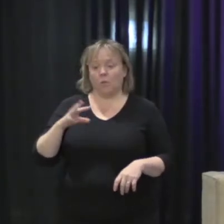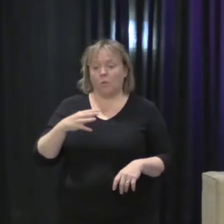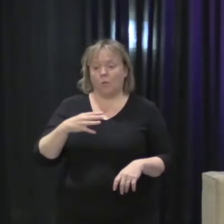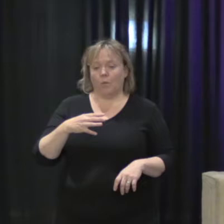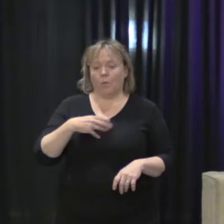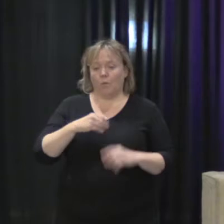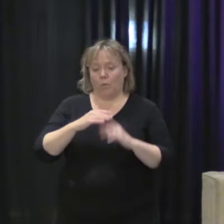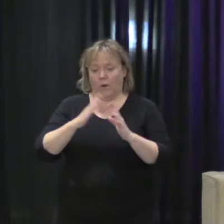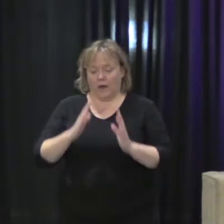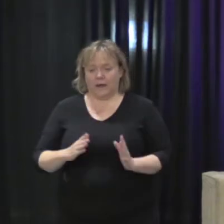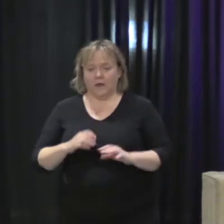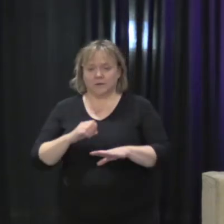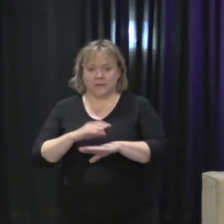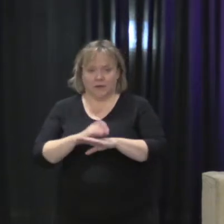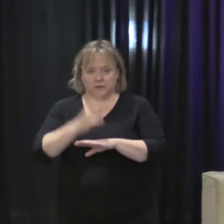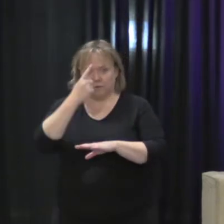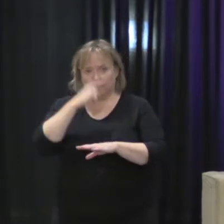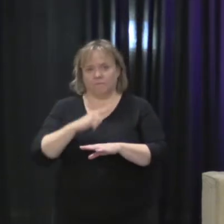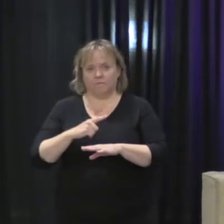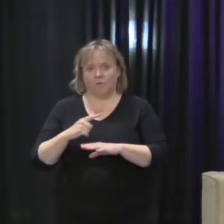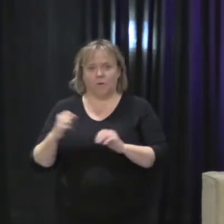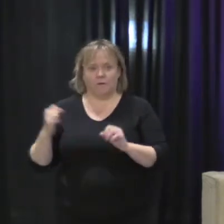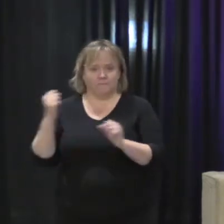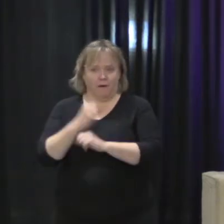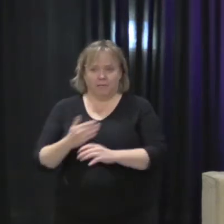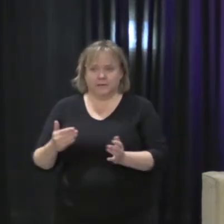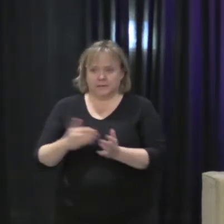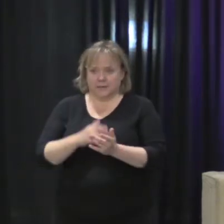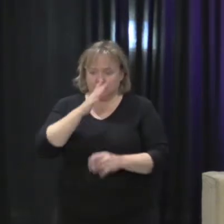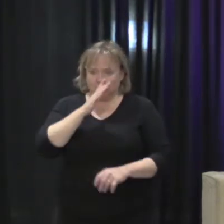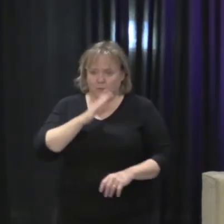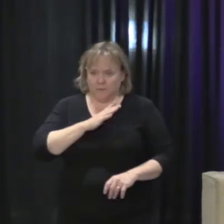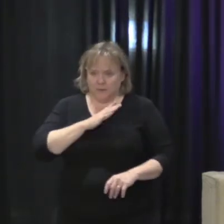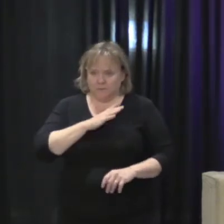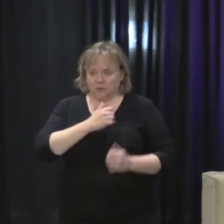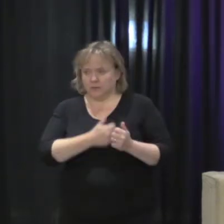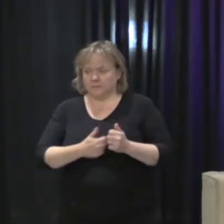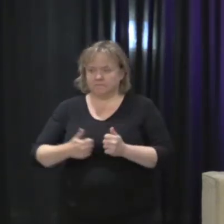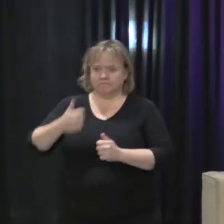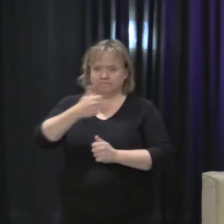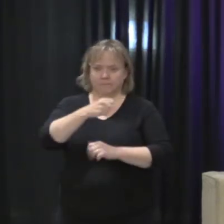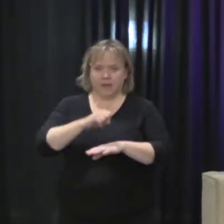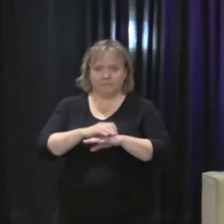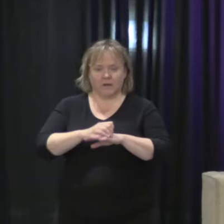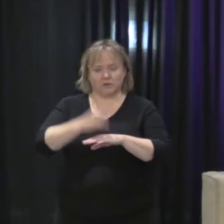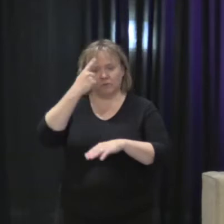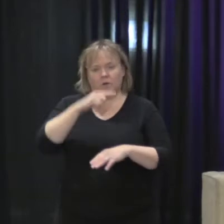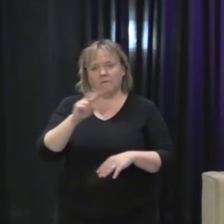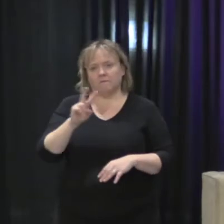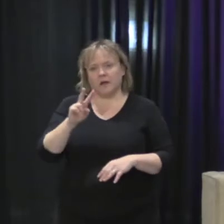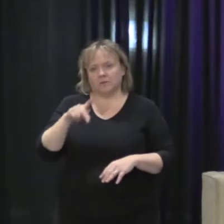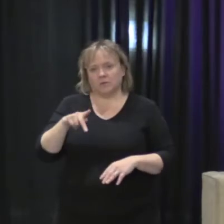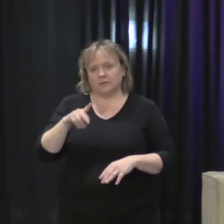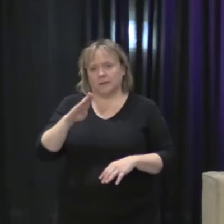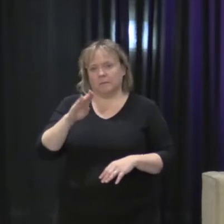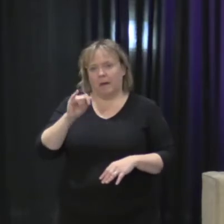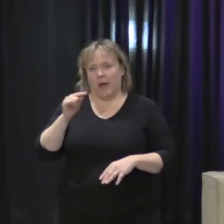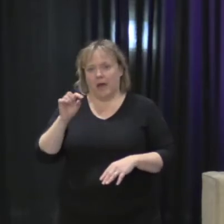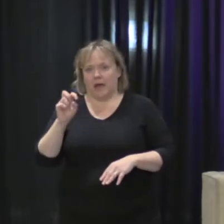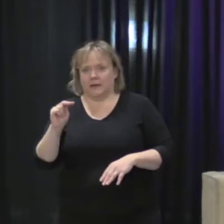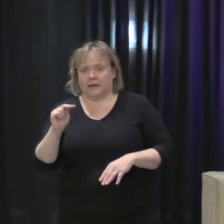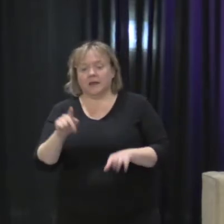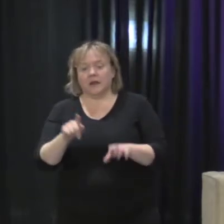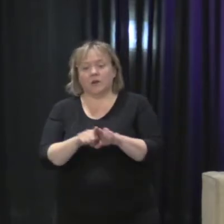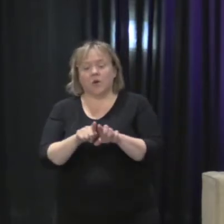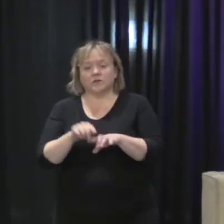on violence against women. She was a senior advisor to Vice President Joe Biden, and a member of the White House